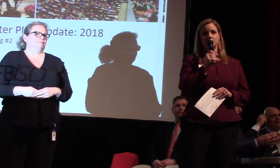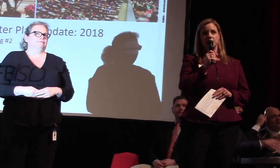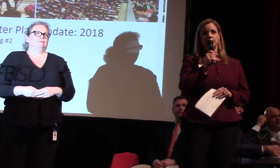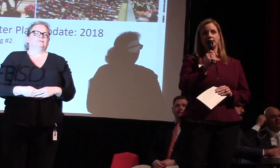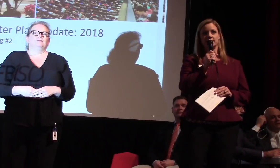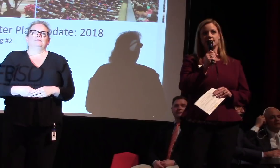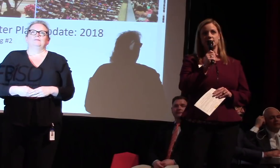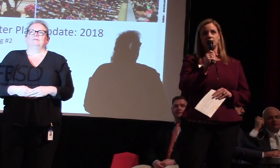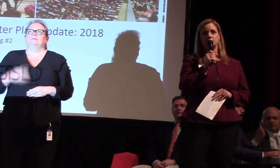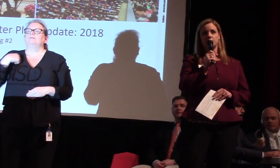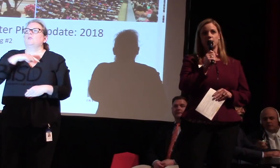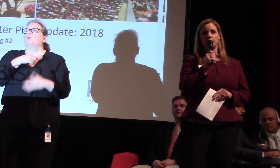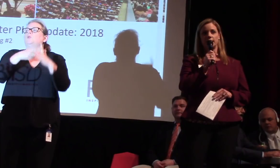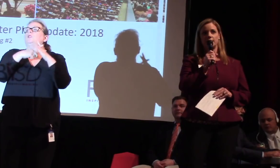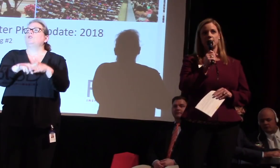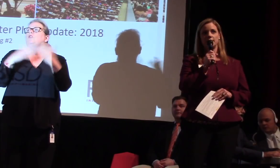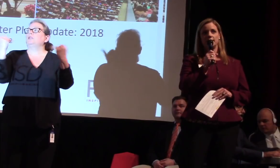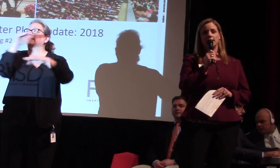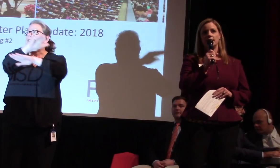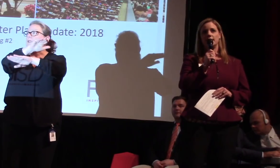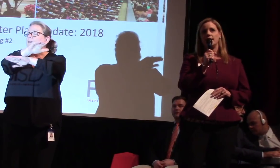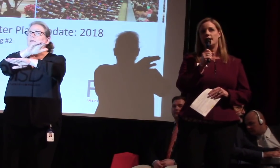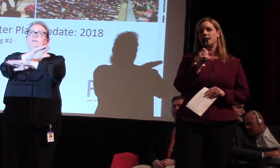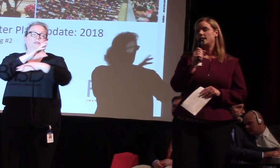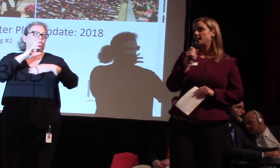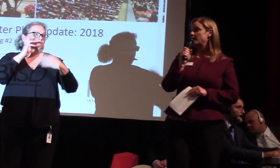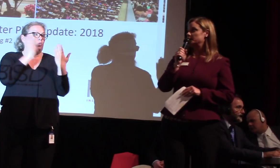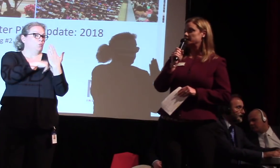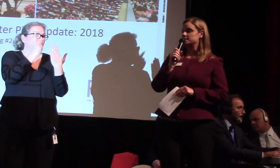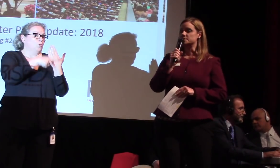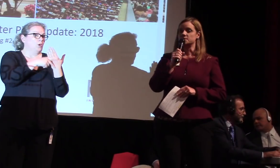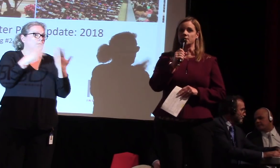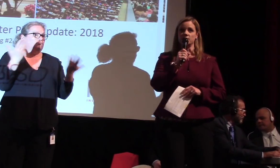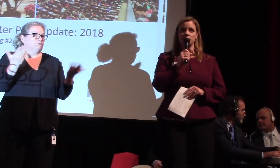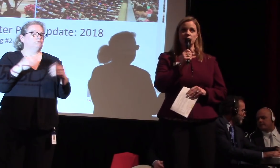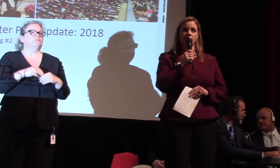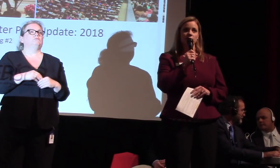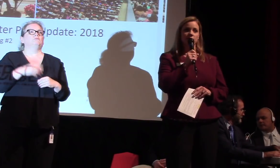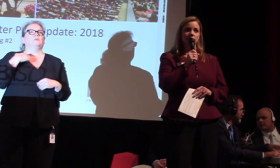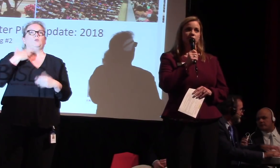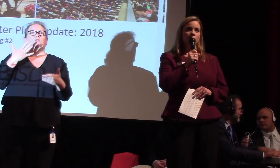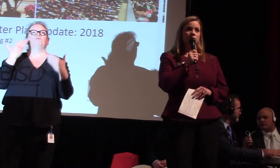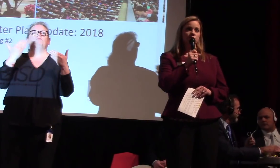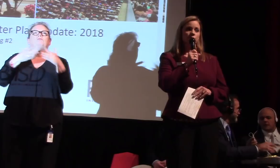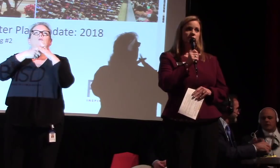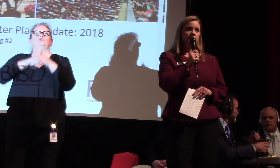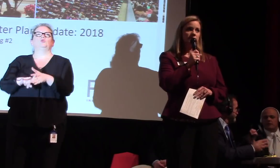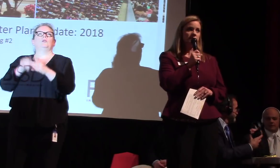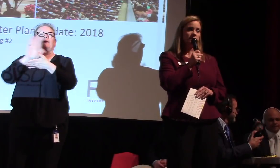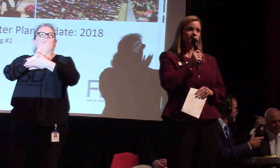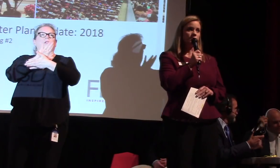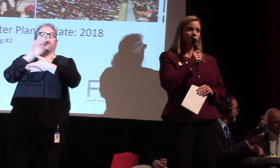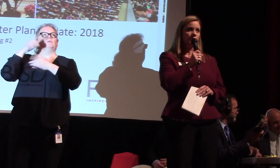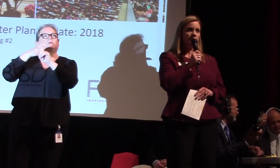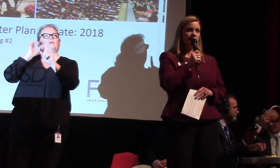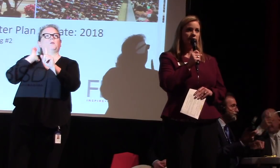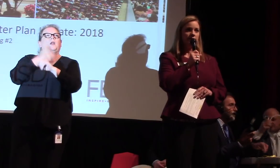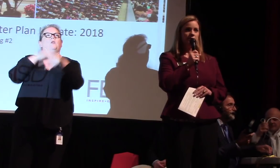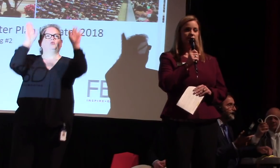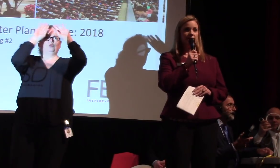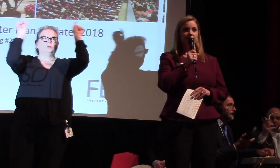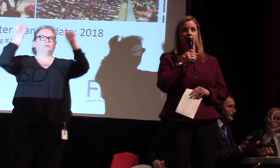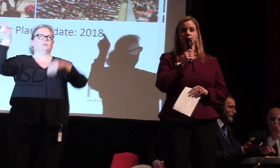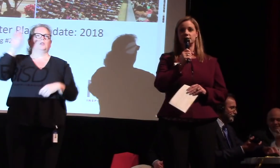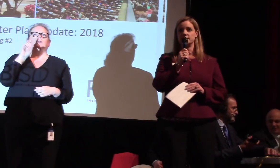As we begin this evening's program, I would like to start the video that is from our superintendent, Dr. Dupree,